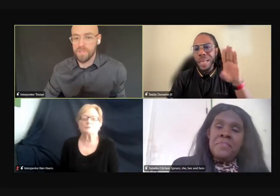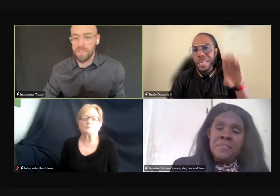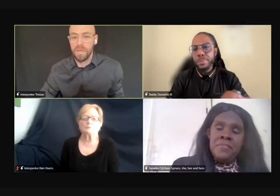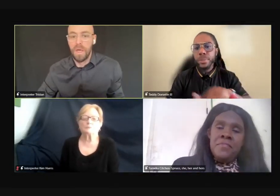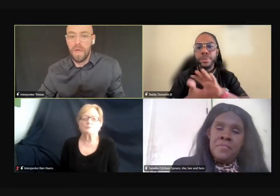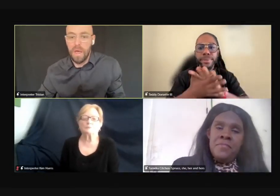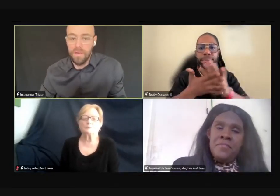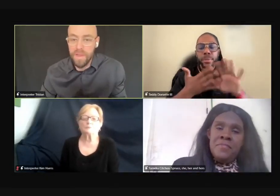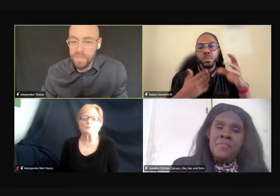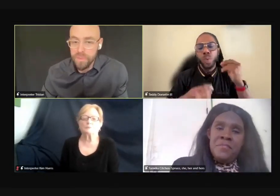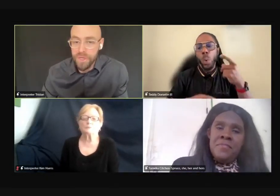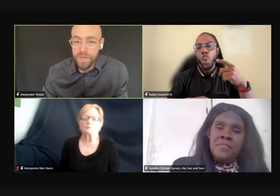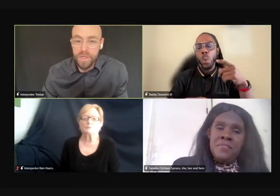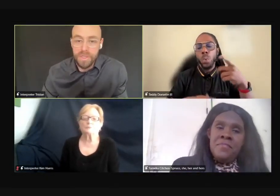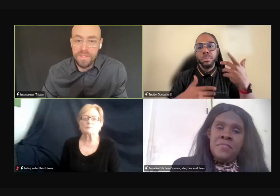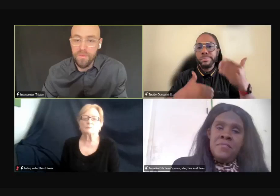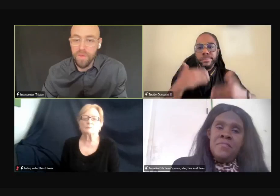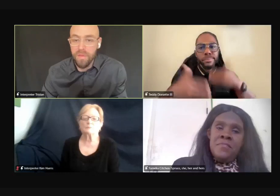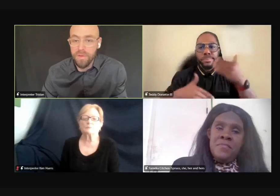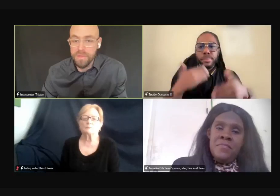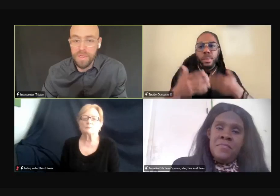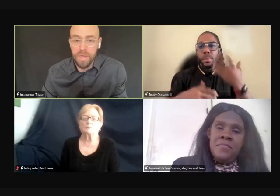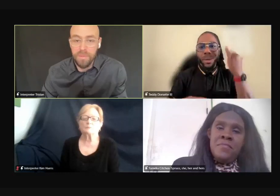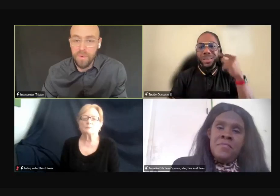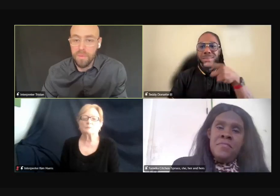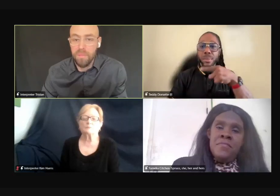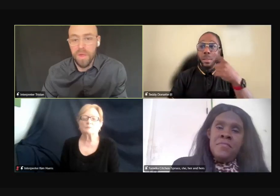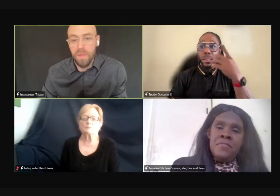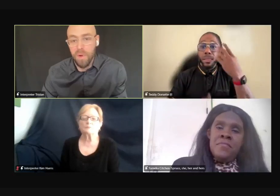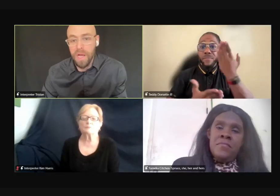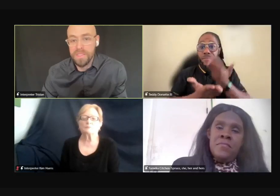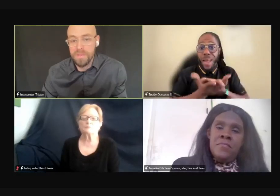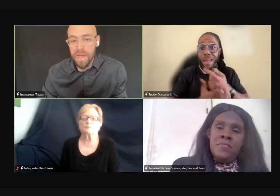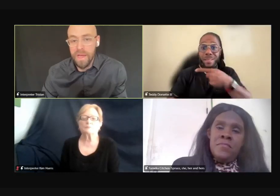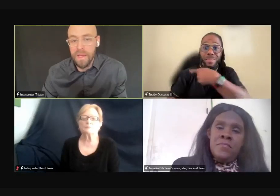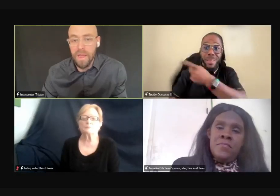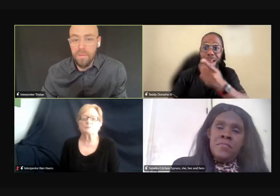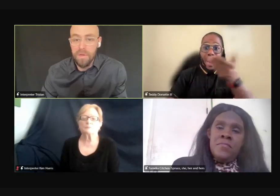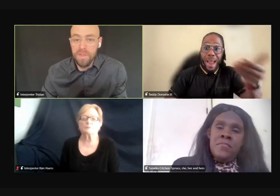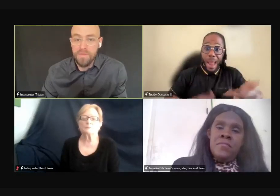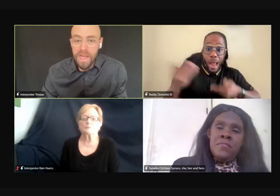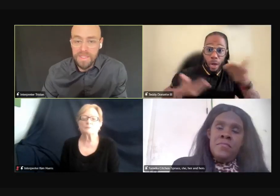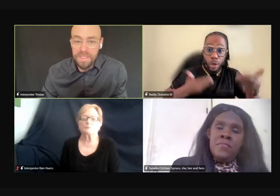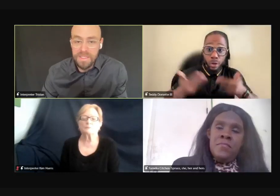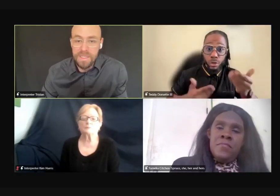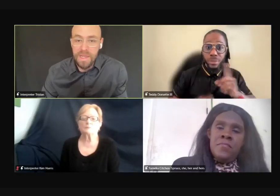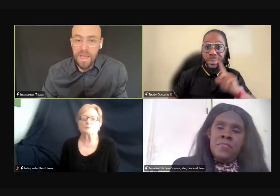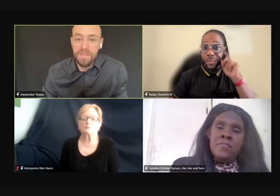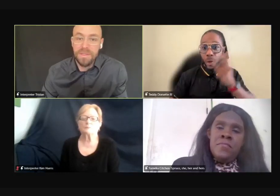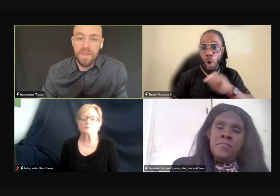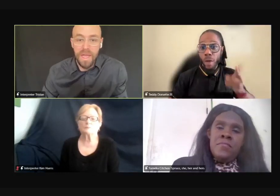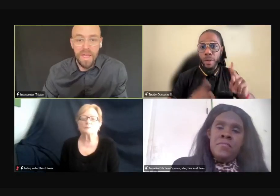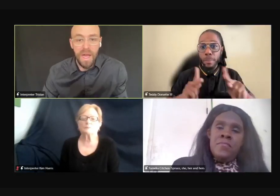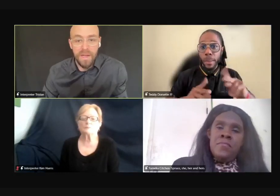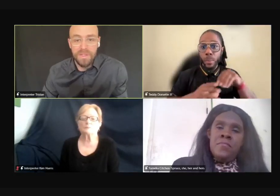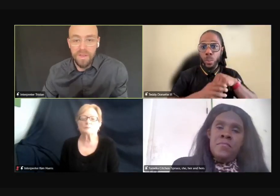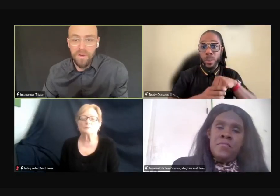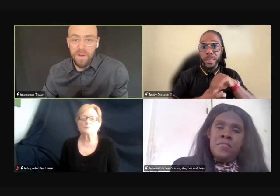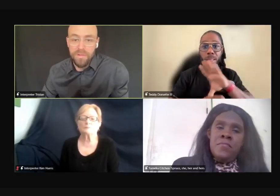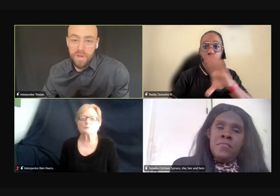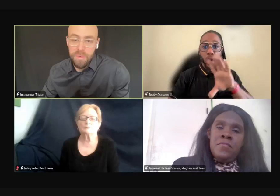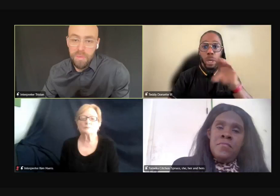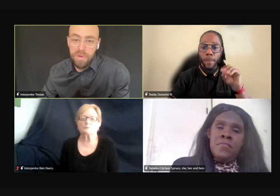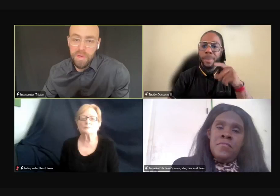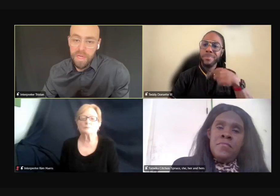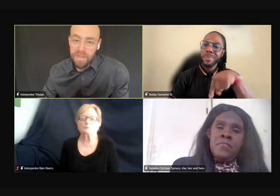that I would mention, uh, Facebook and several others, um, who are in the process of that. But the fact is that they, they hire